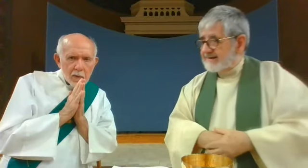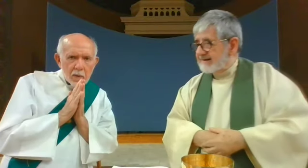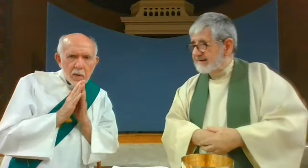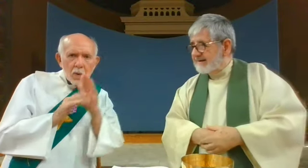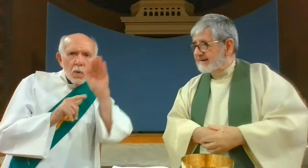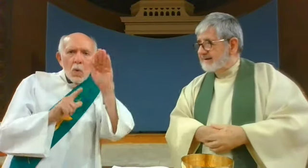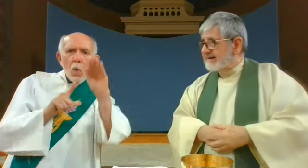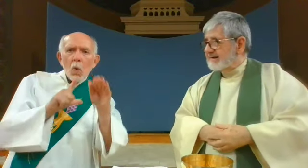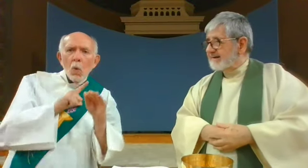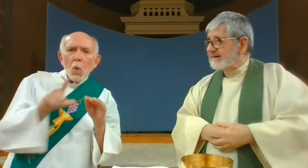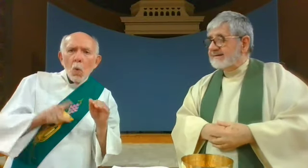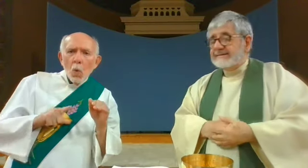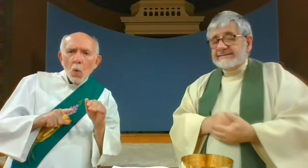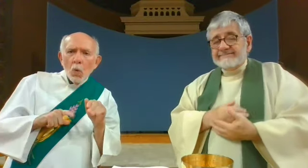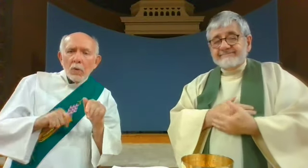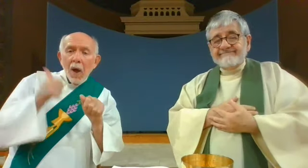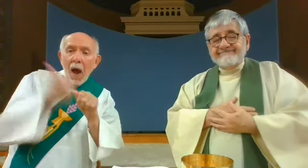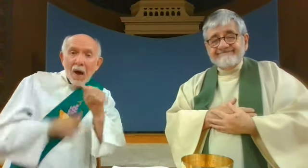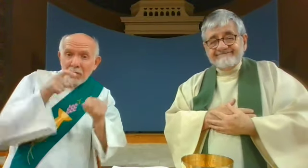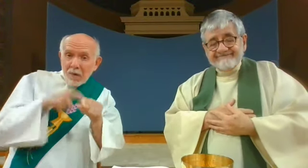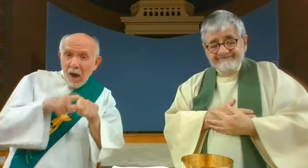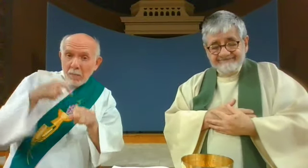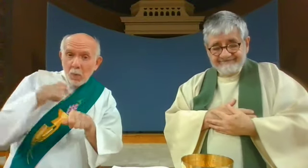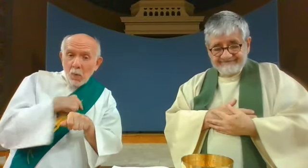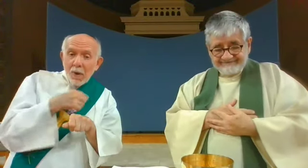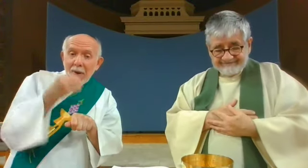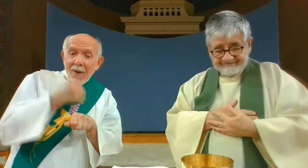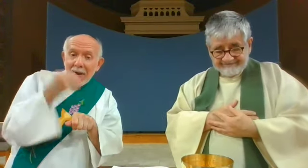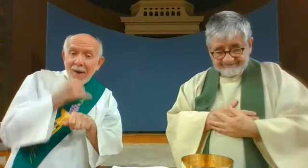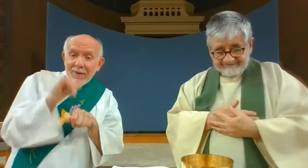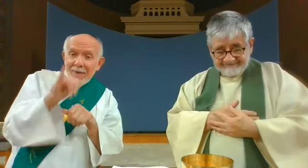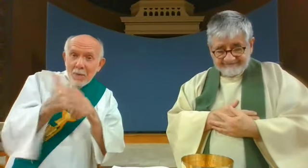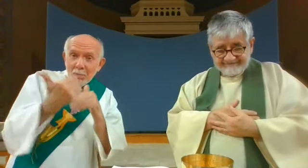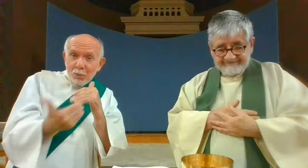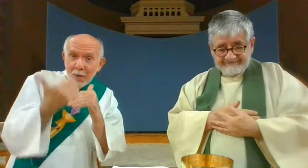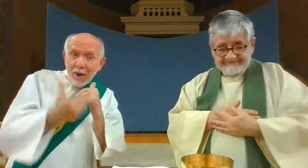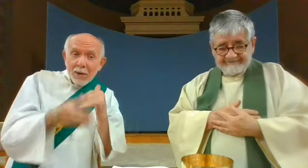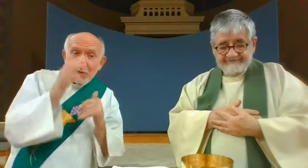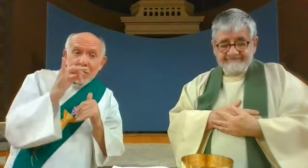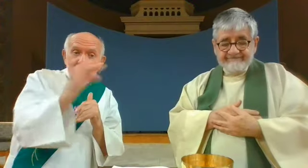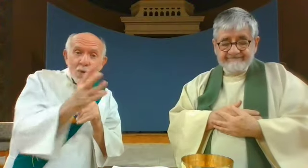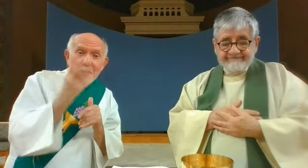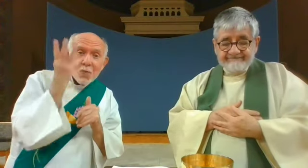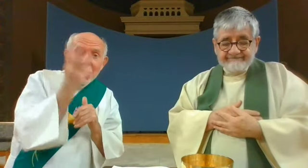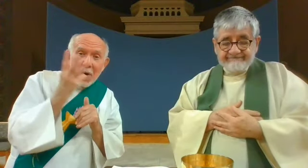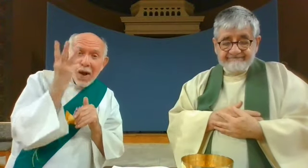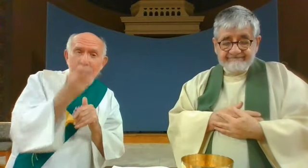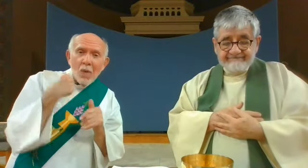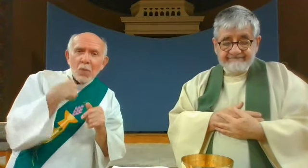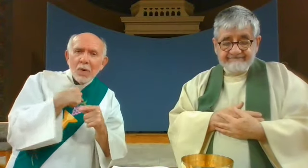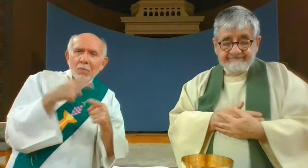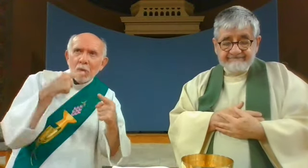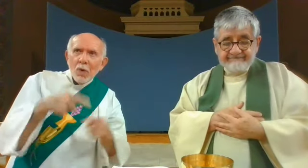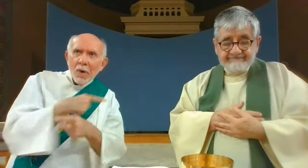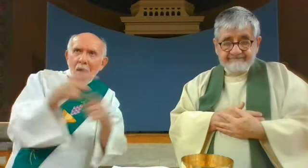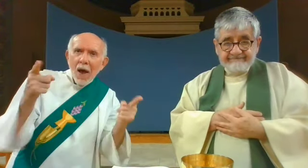When we eat this bread, and drink this cup, we proclaim your death, O Lord,